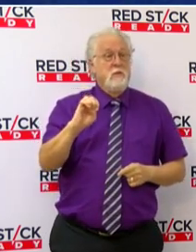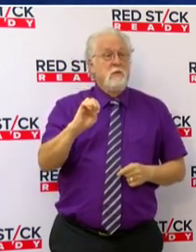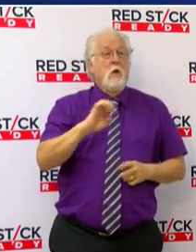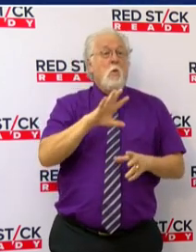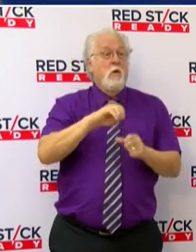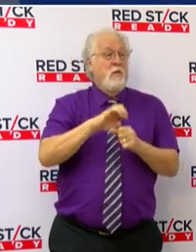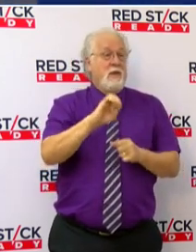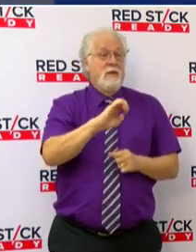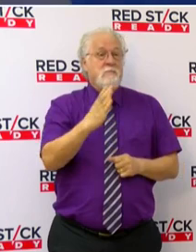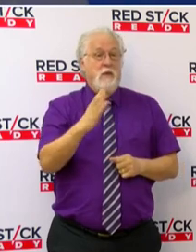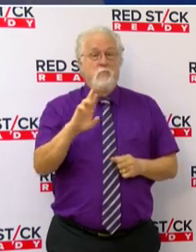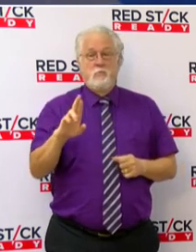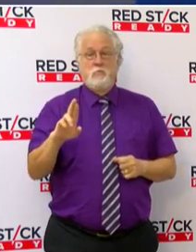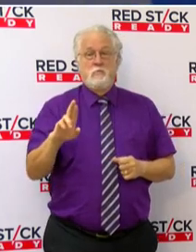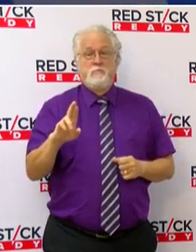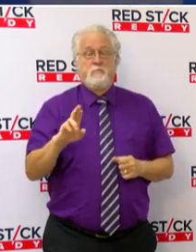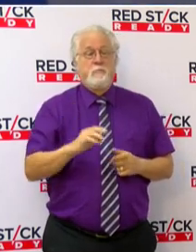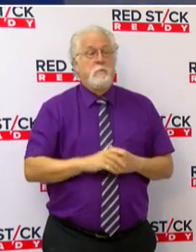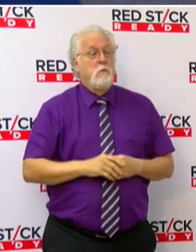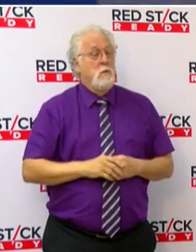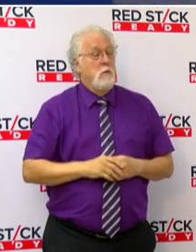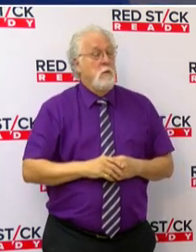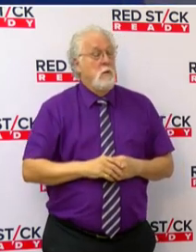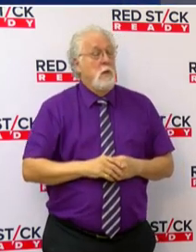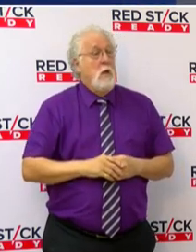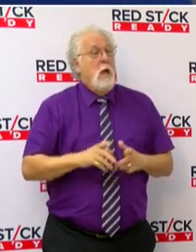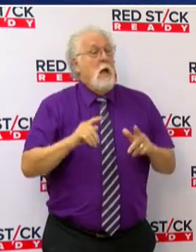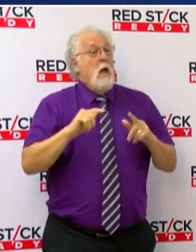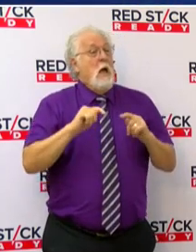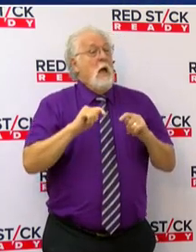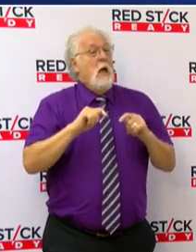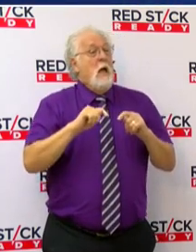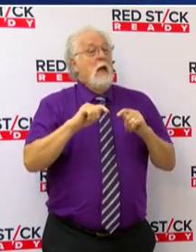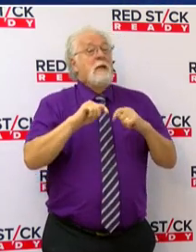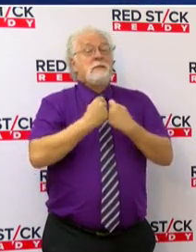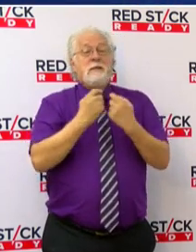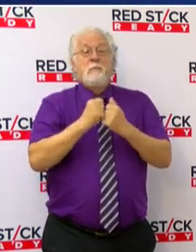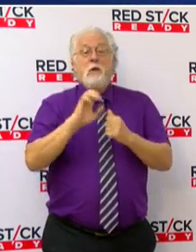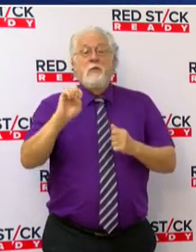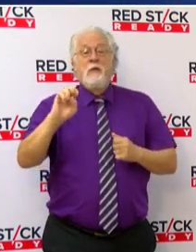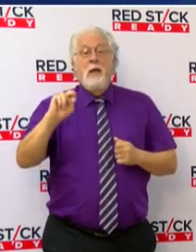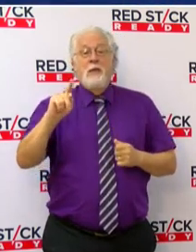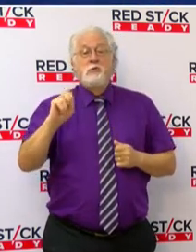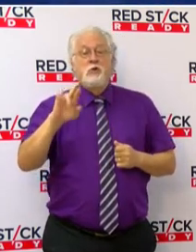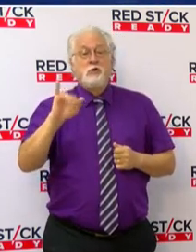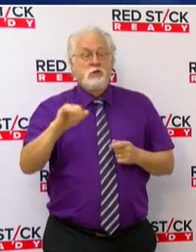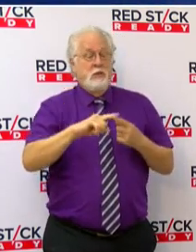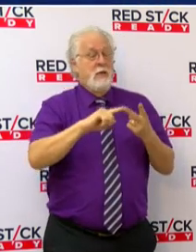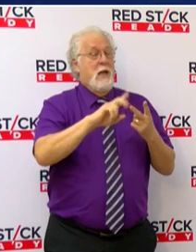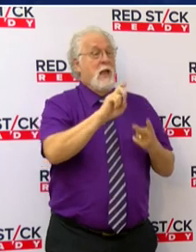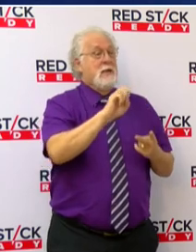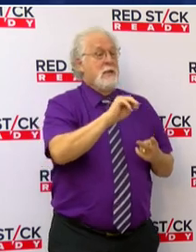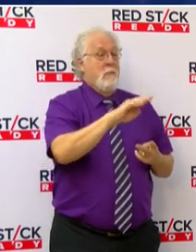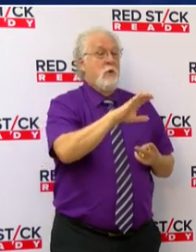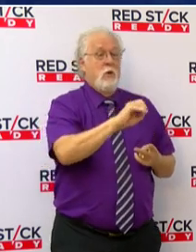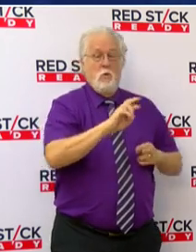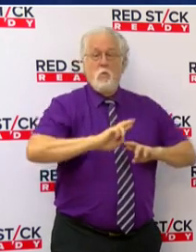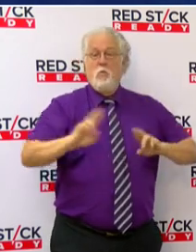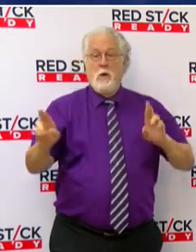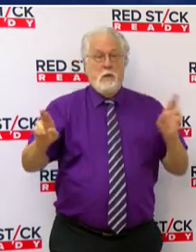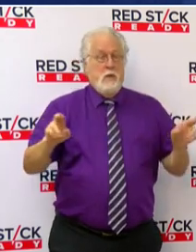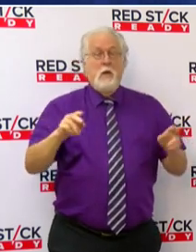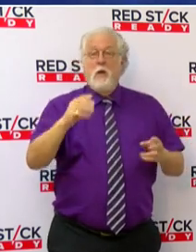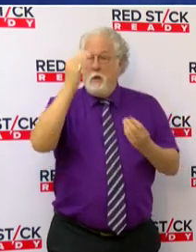East Baton Rouge Parish. Our teams at Entergy and Demco are standing ready as well. Please